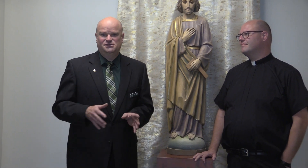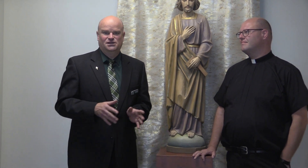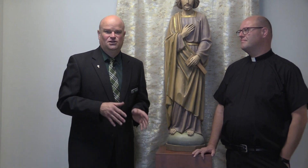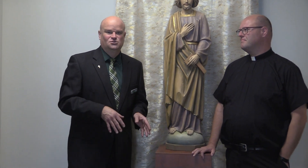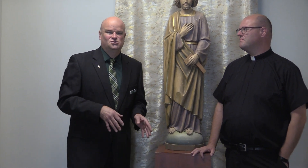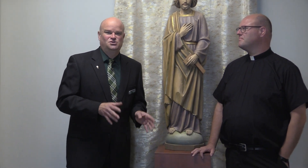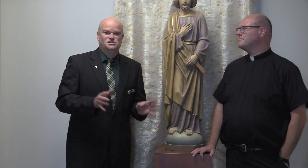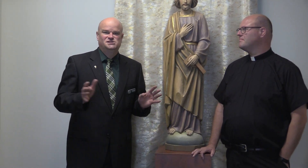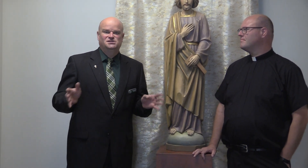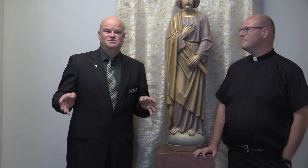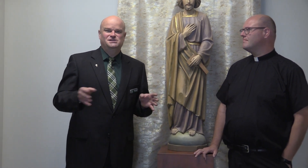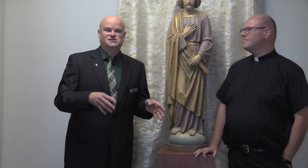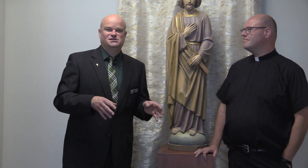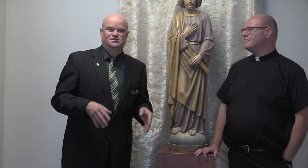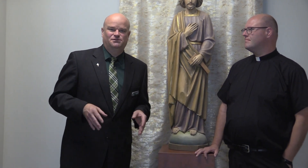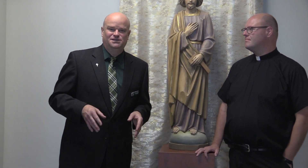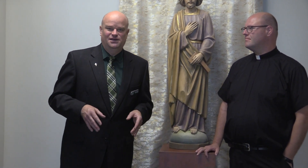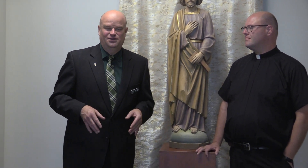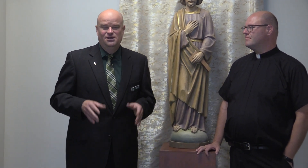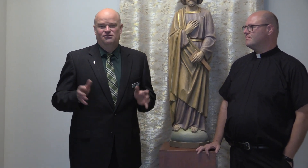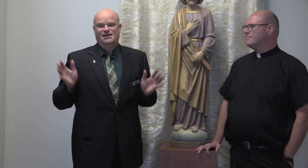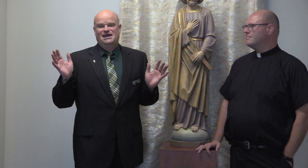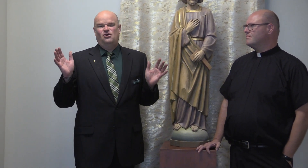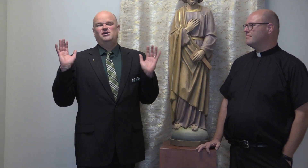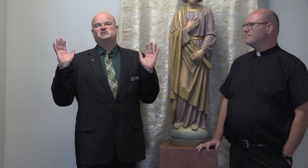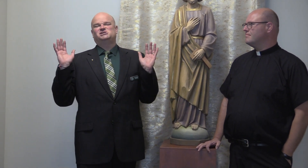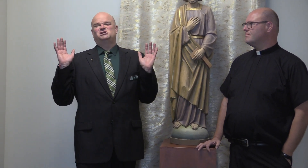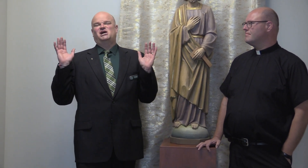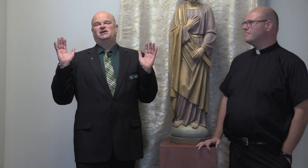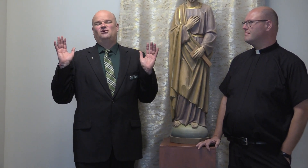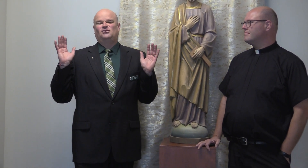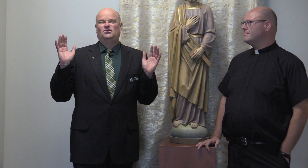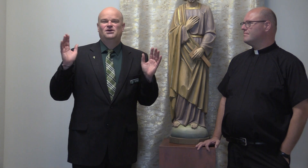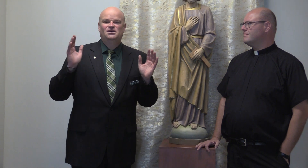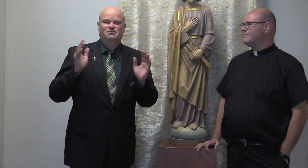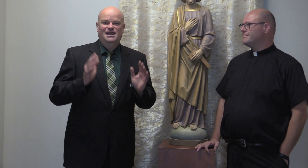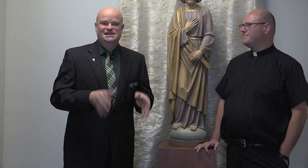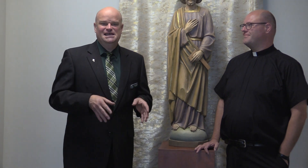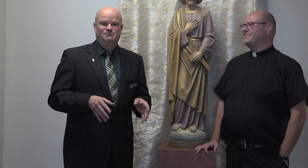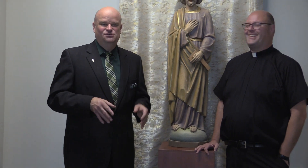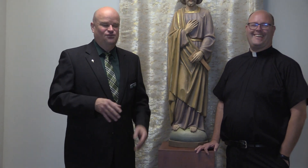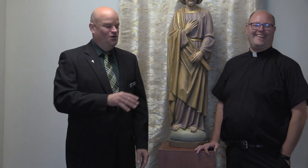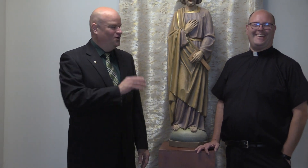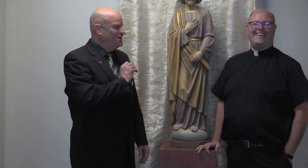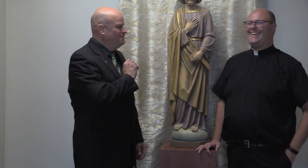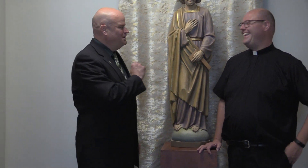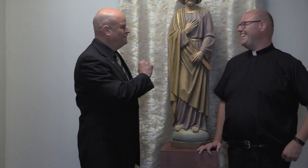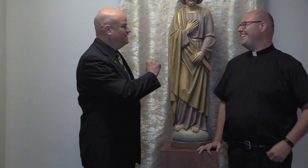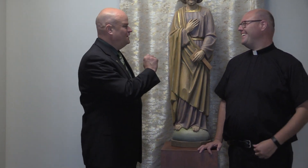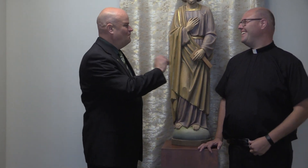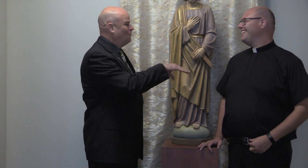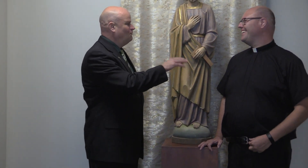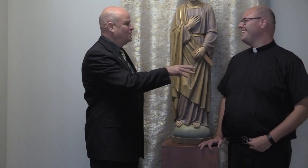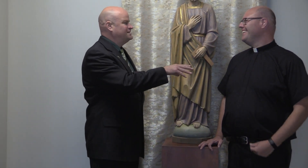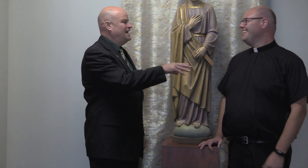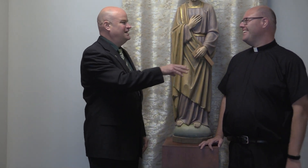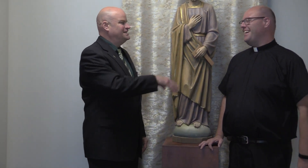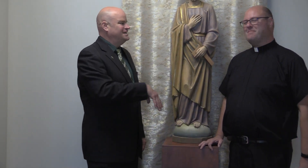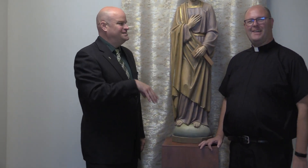we get closer and you can see the pieces start to put together. Right now, it's just a giant hole. But as that moves forward, people are going get more and more excited. Amen